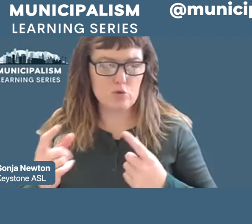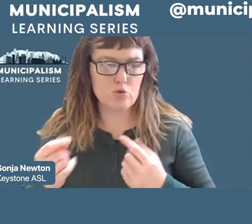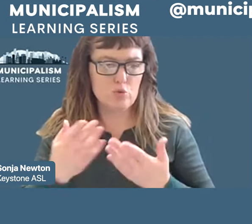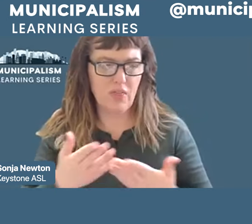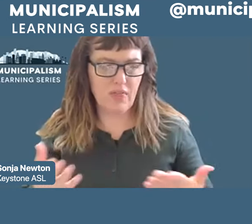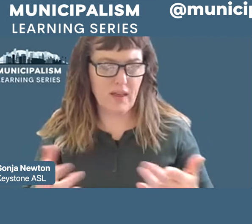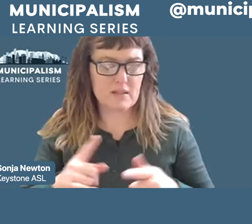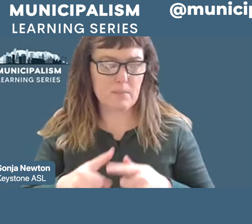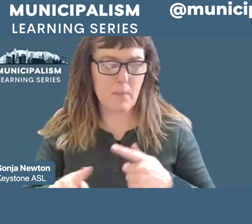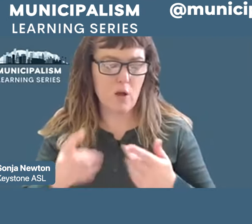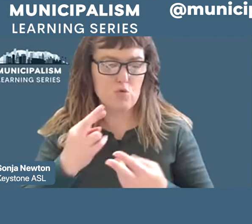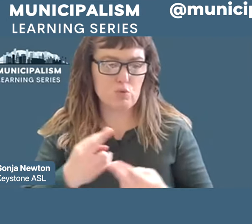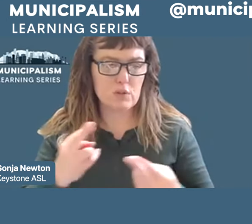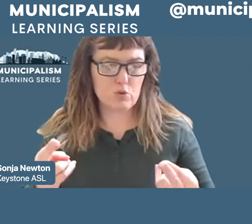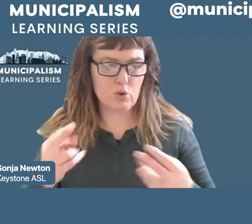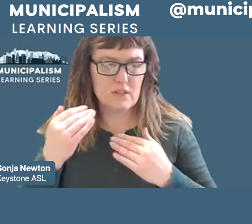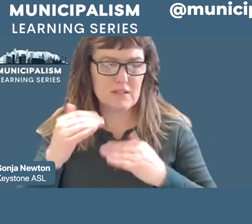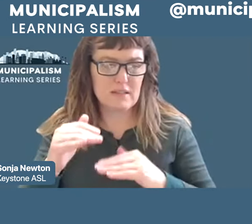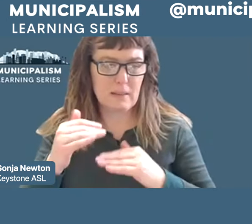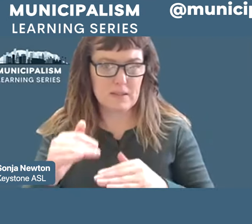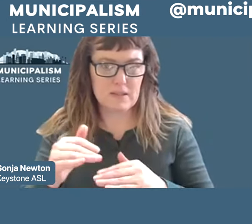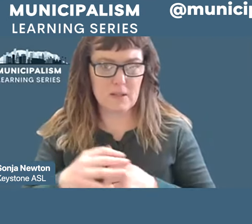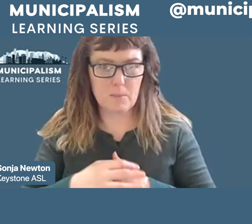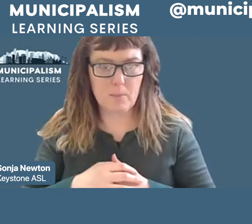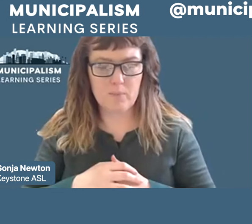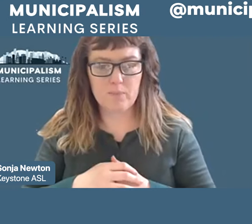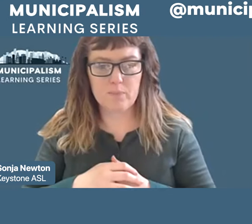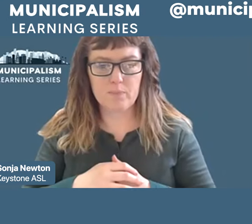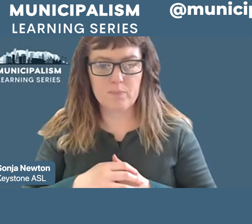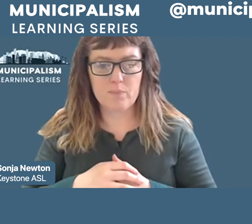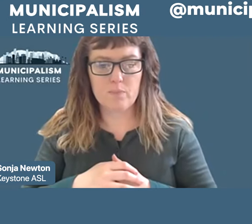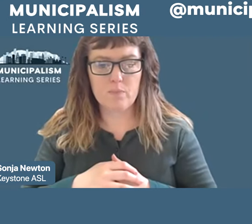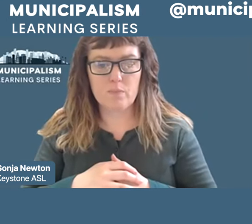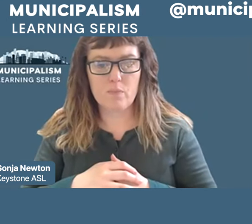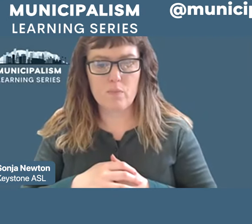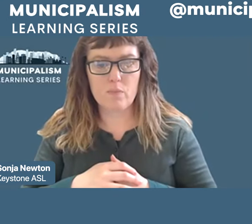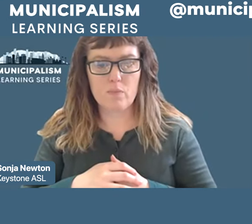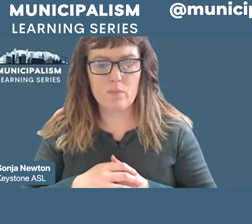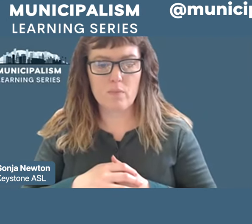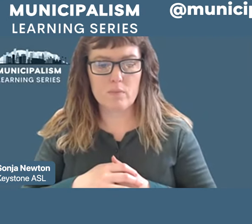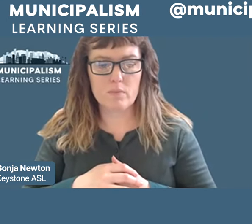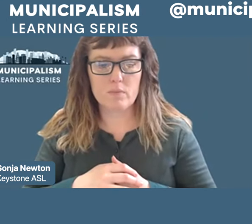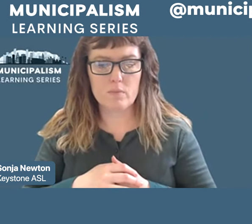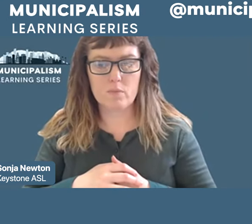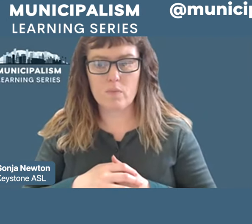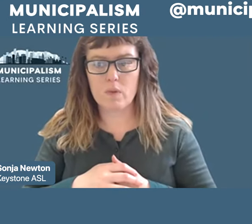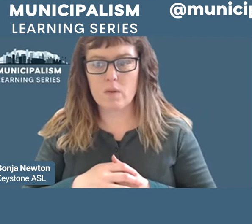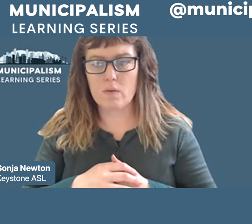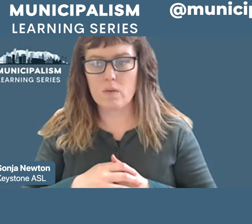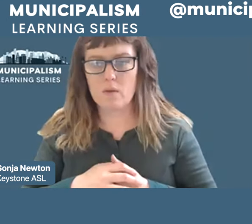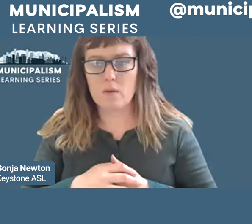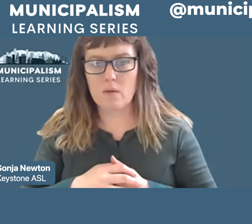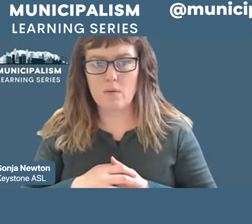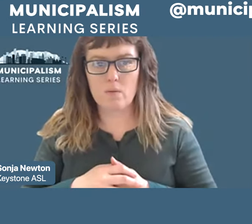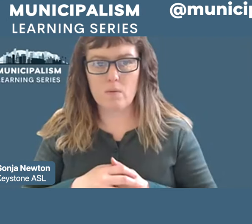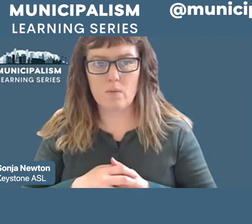so one example of that is that we have city action team